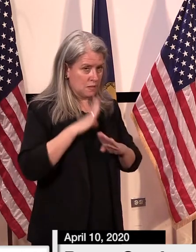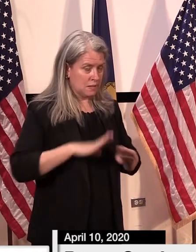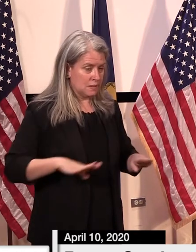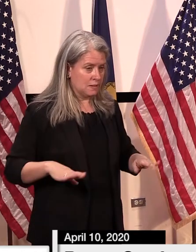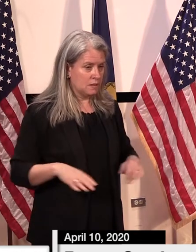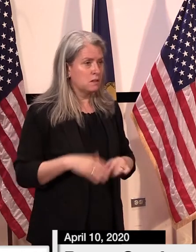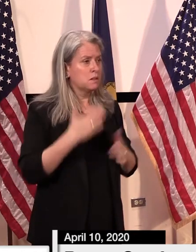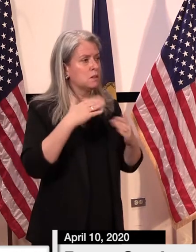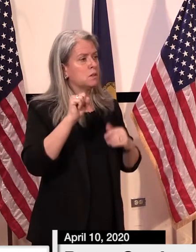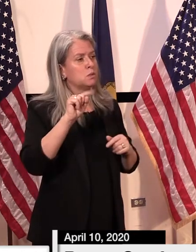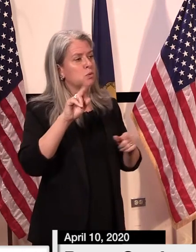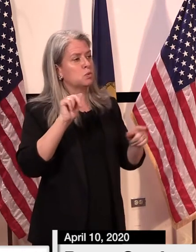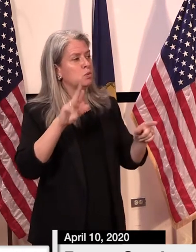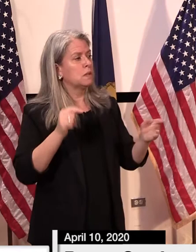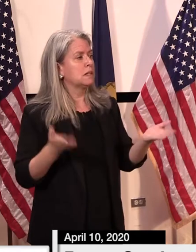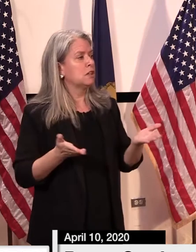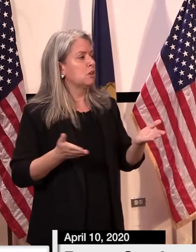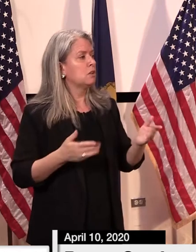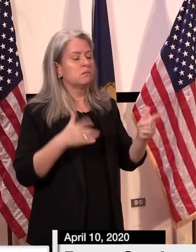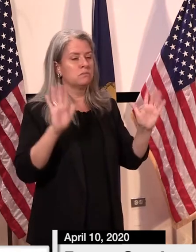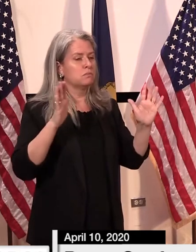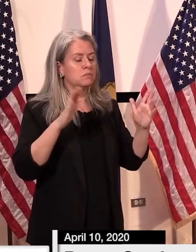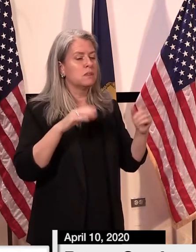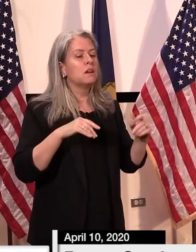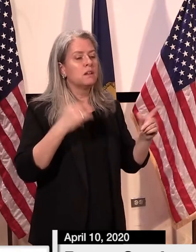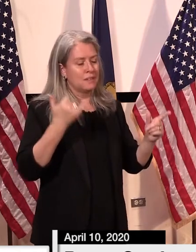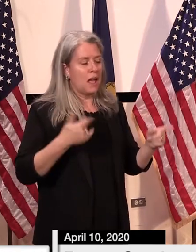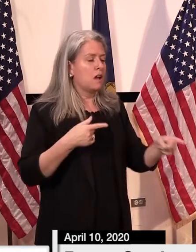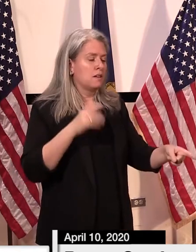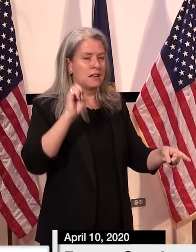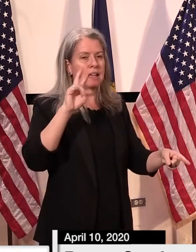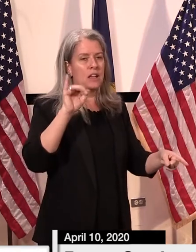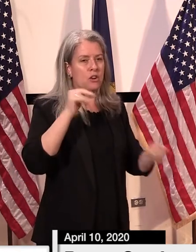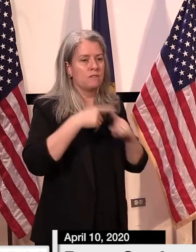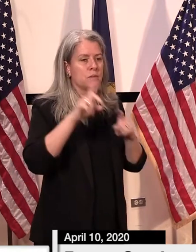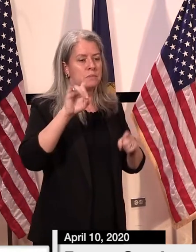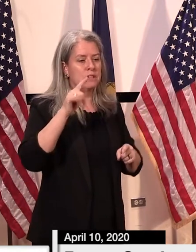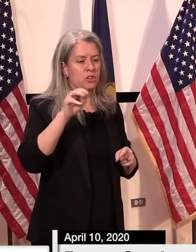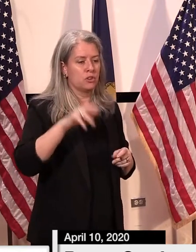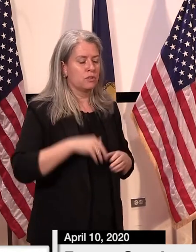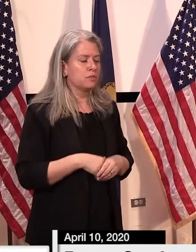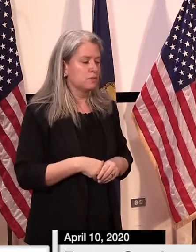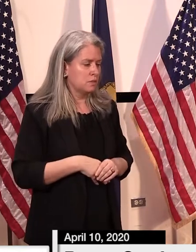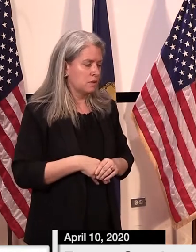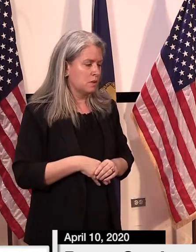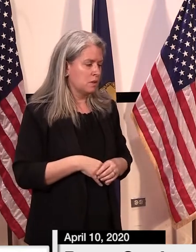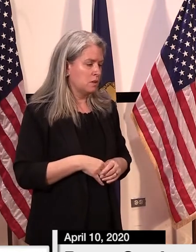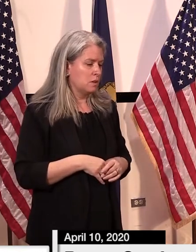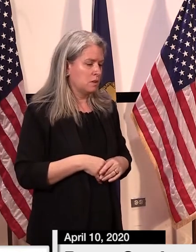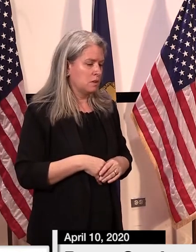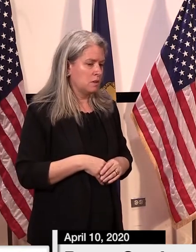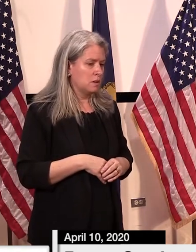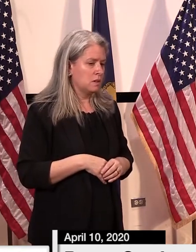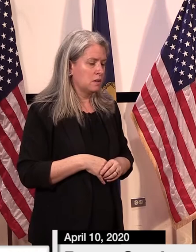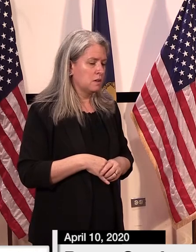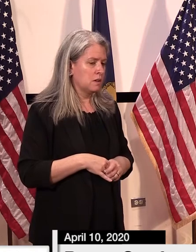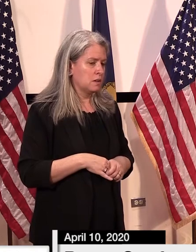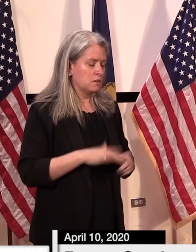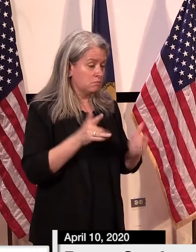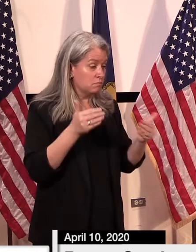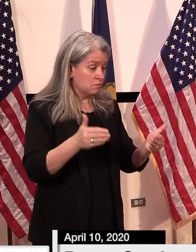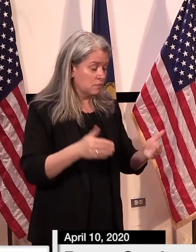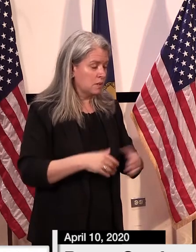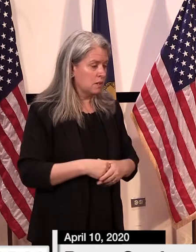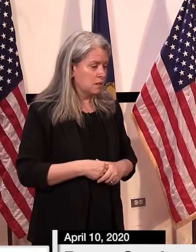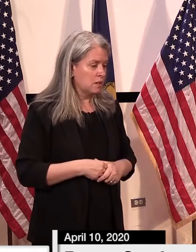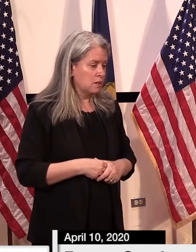all right stewart hi can you hear me yep go ahead hello yes go ahead